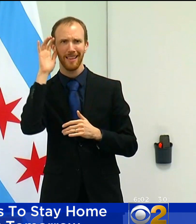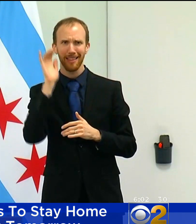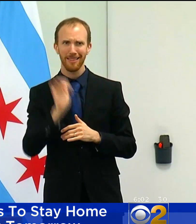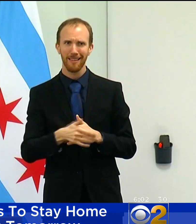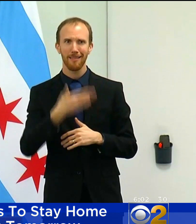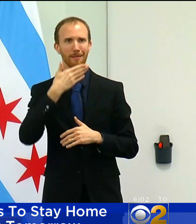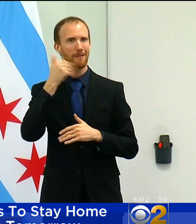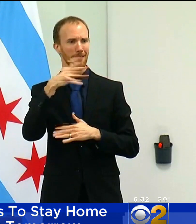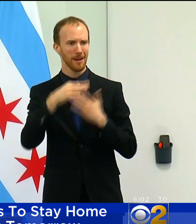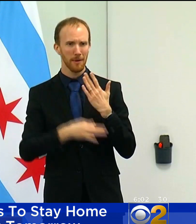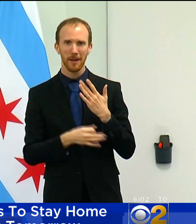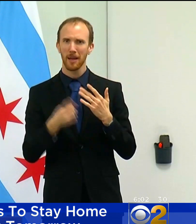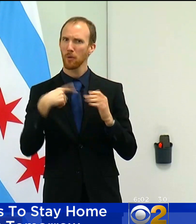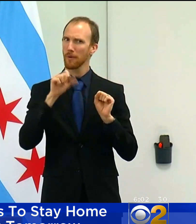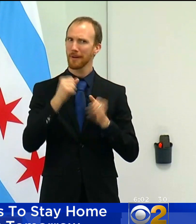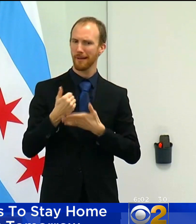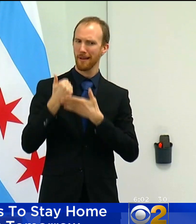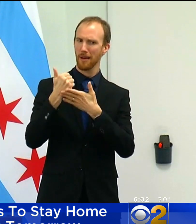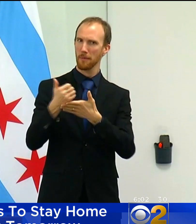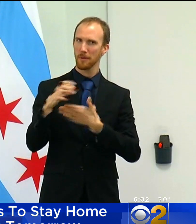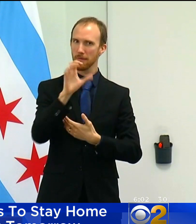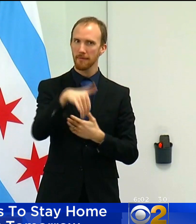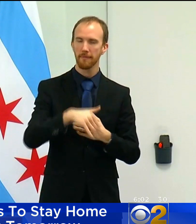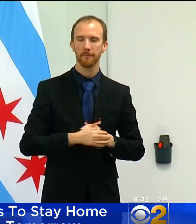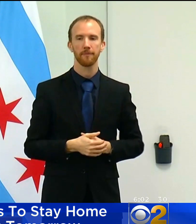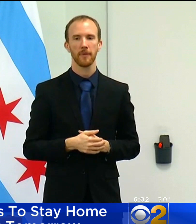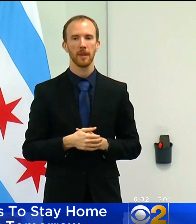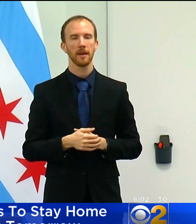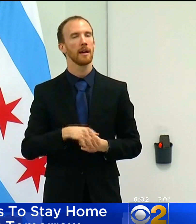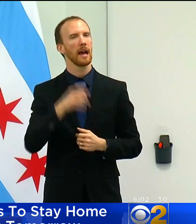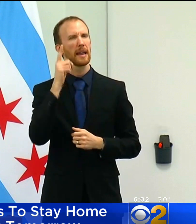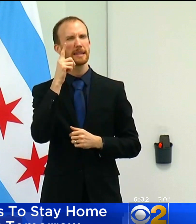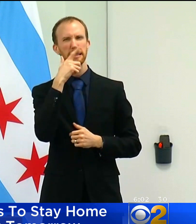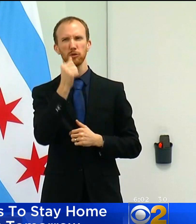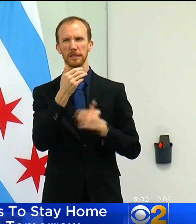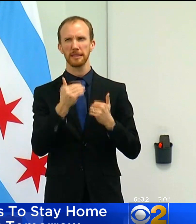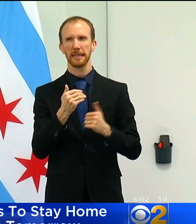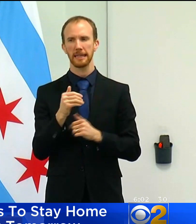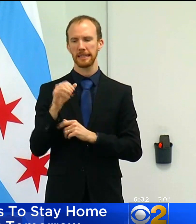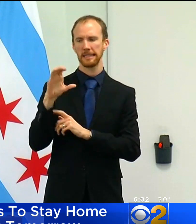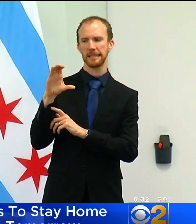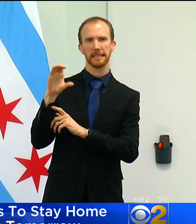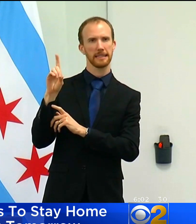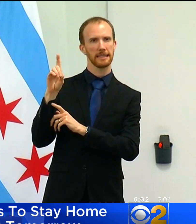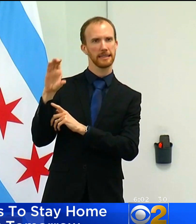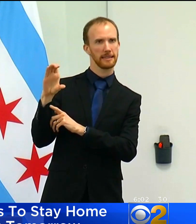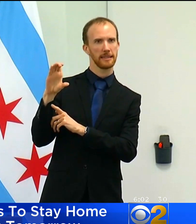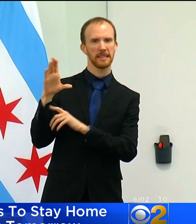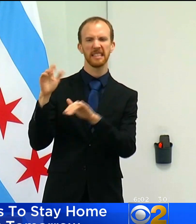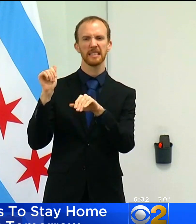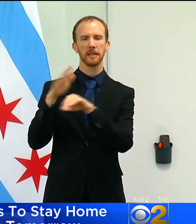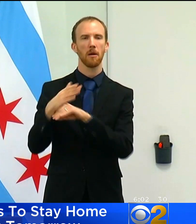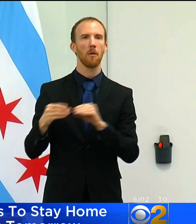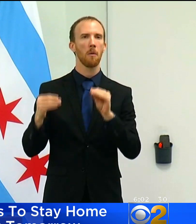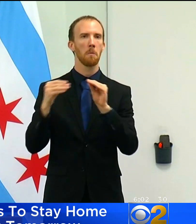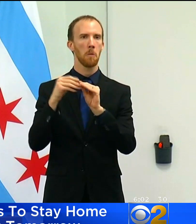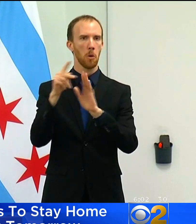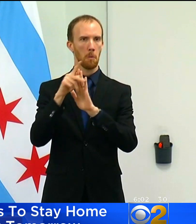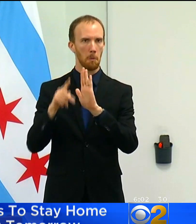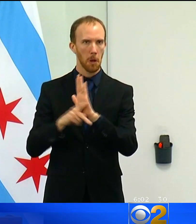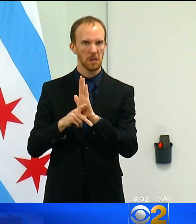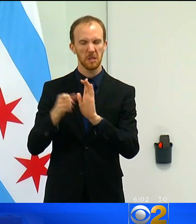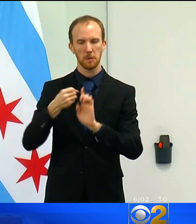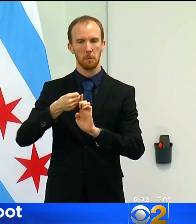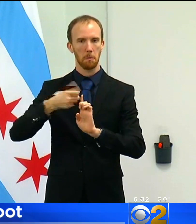learning. It's interesting that today as we are speaking, the CDC put out additional guidelines talking